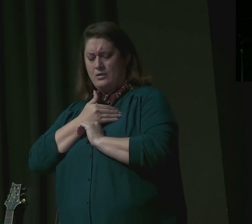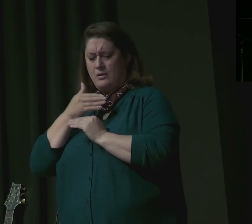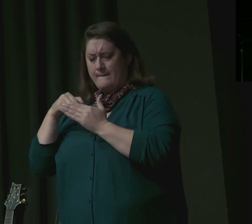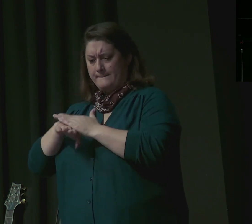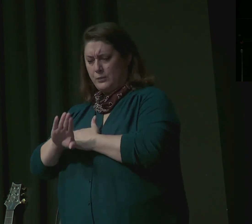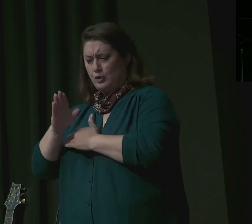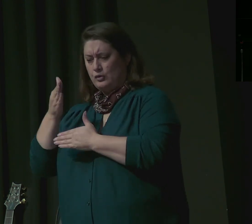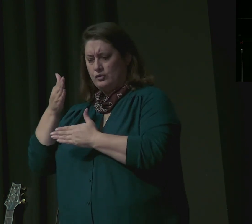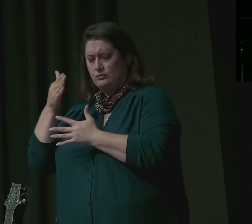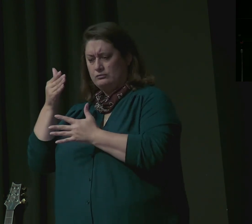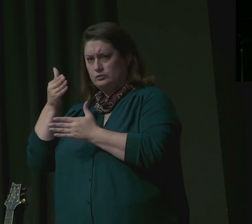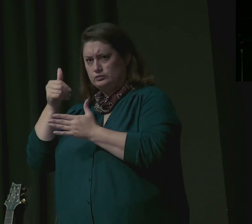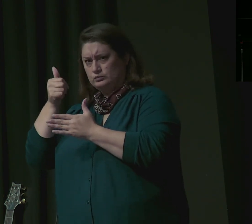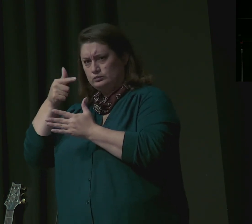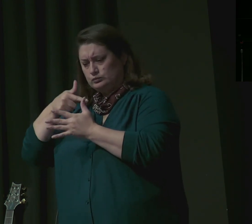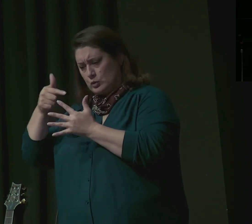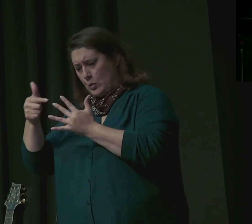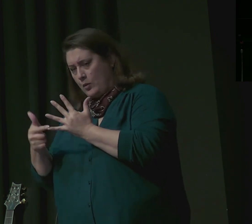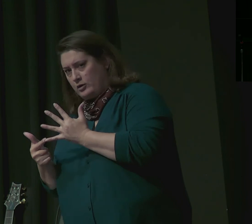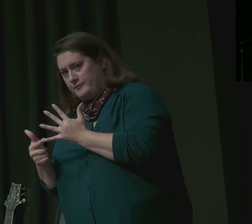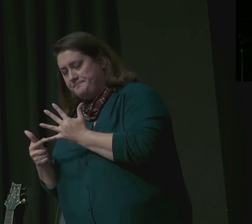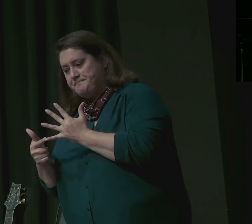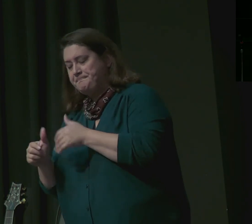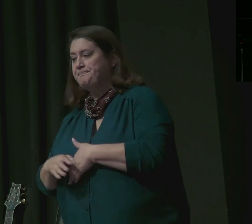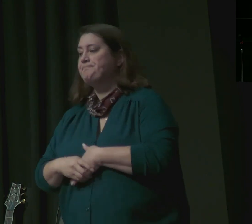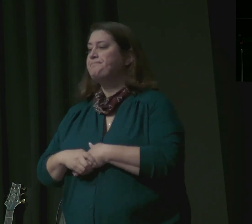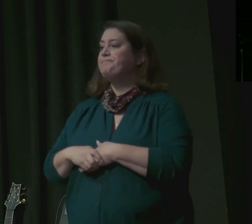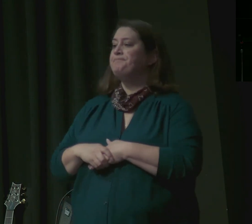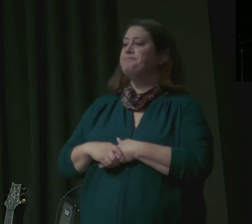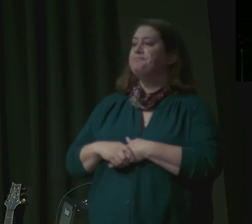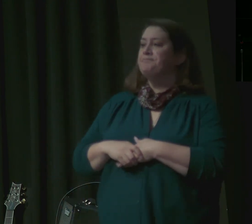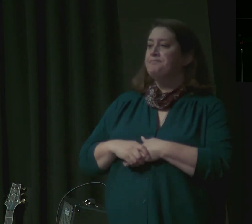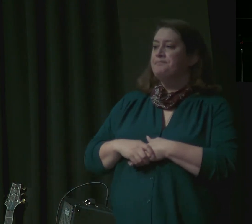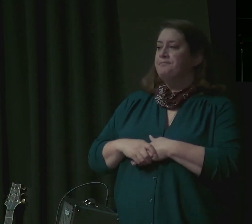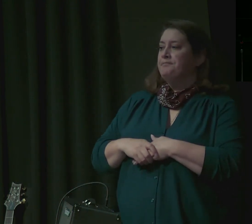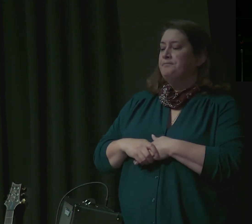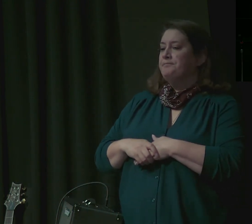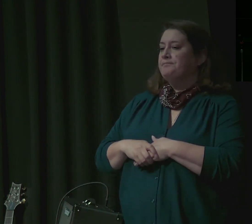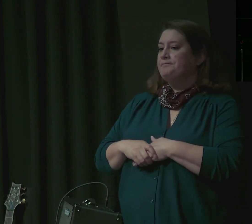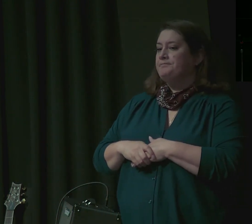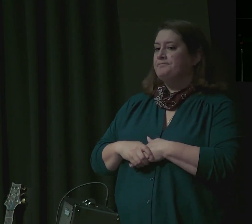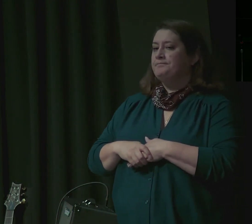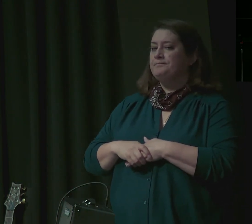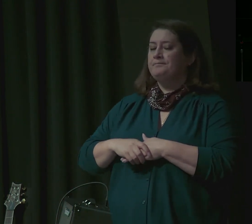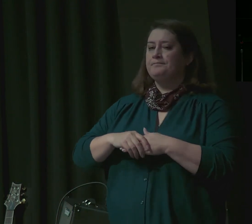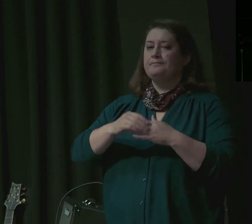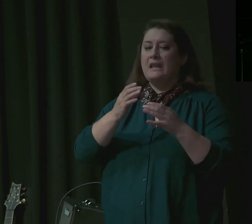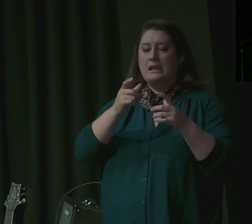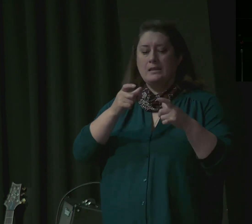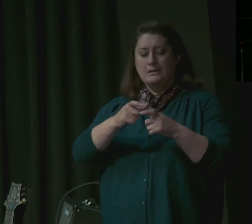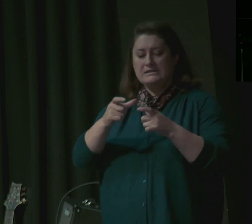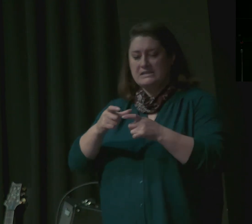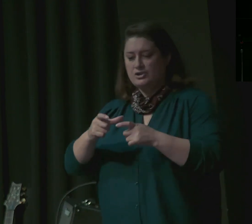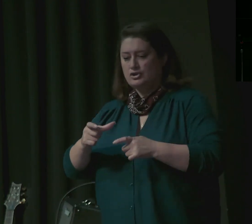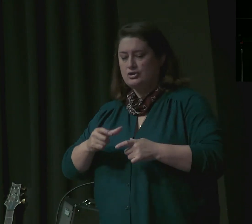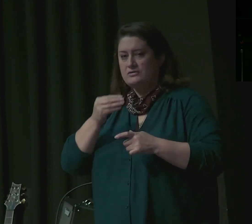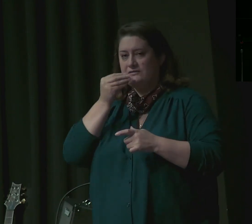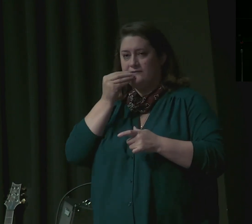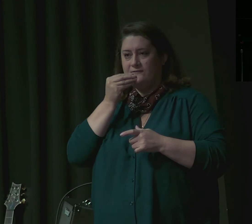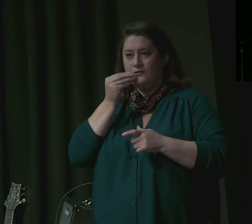And so they sit down and are ready to eat. The chargers of food are brought to Joseph's table. The portions are